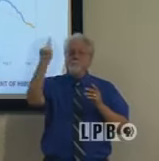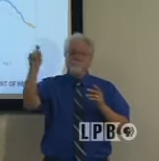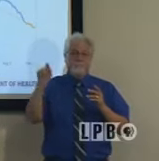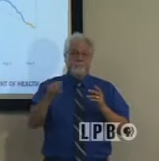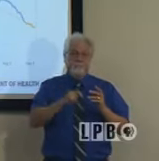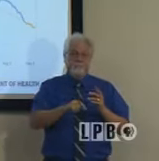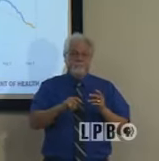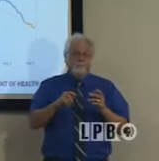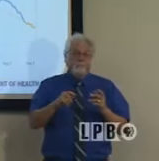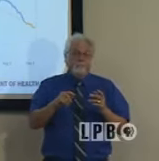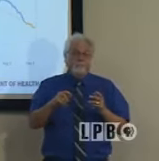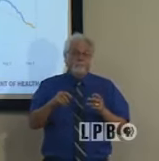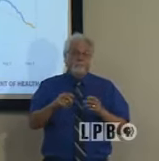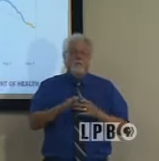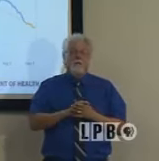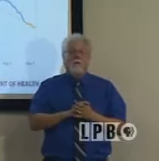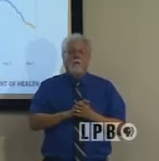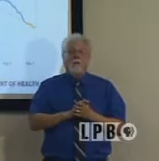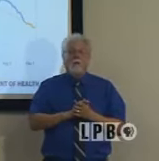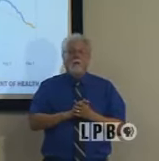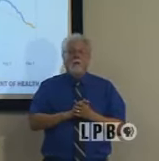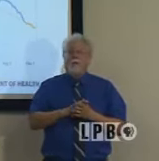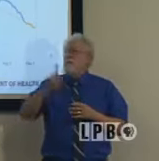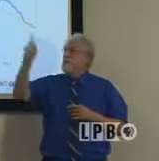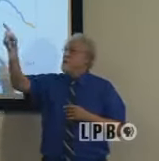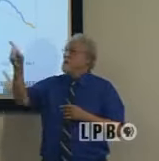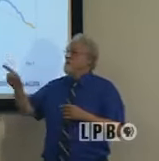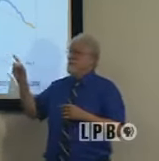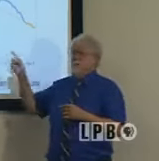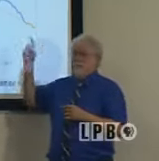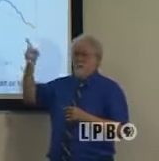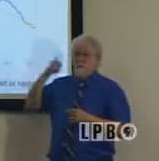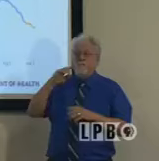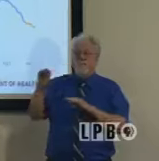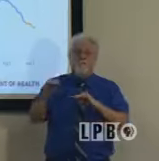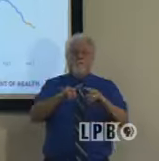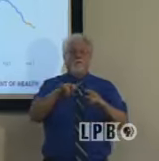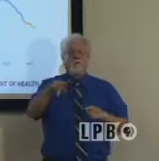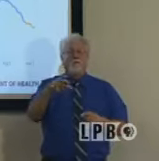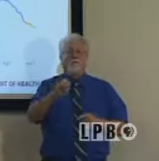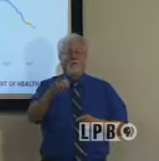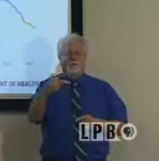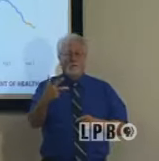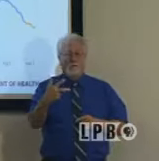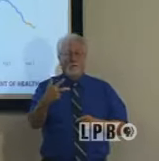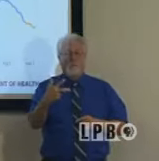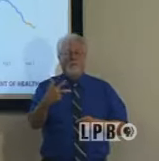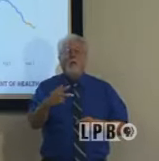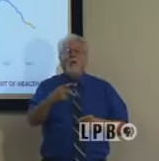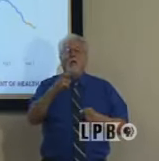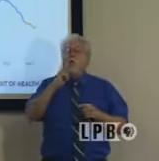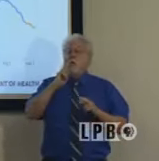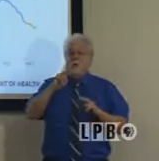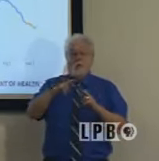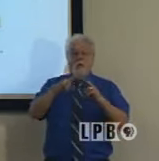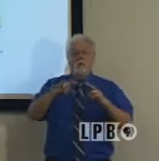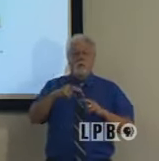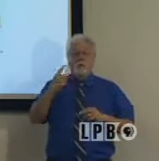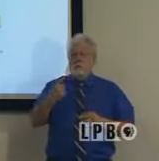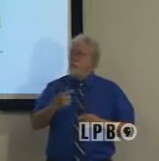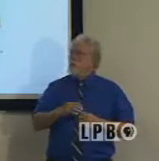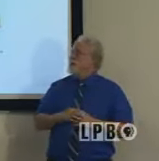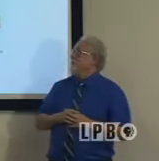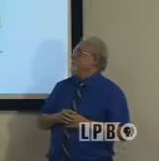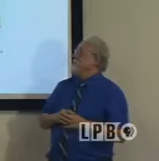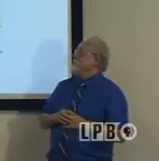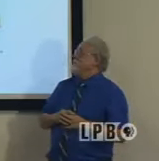graphs for movement into phase three. I want to look specifically though at Region 1. That's our next graph. This